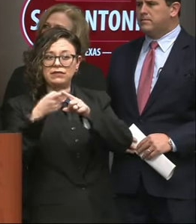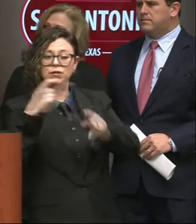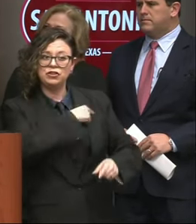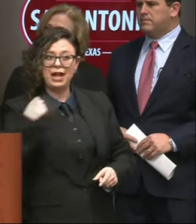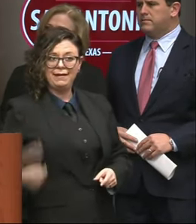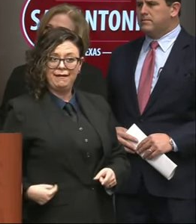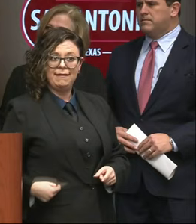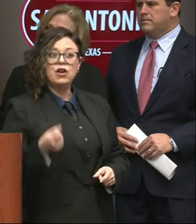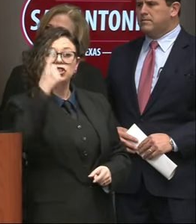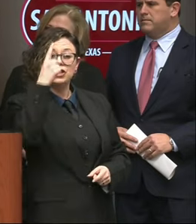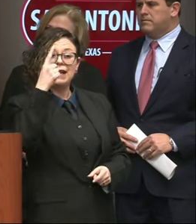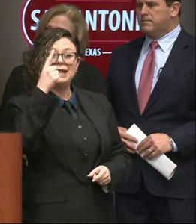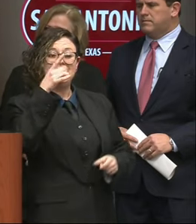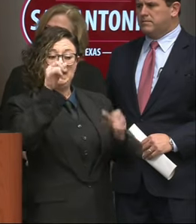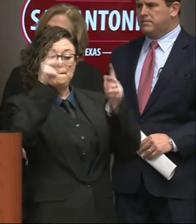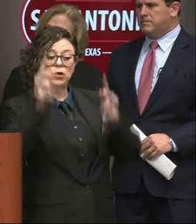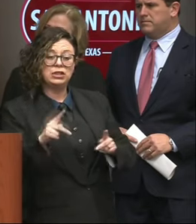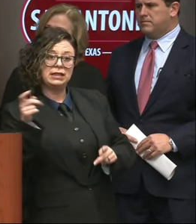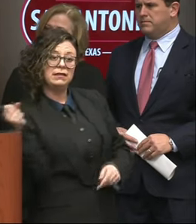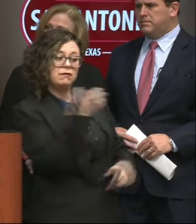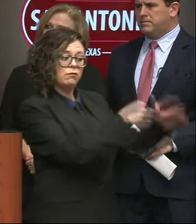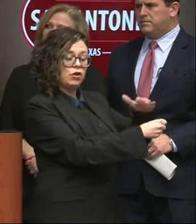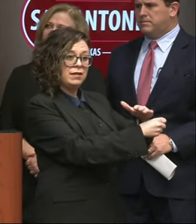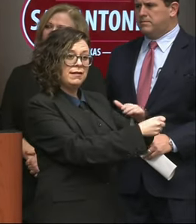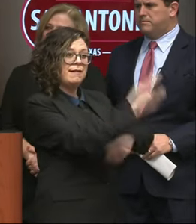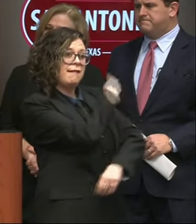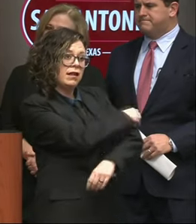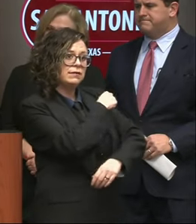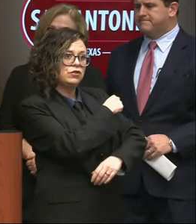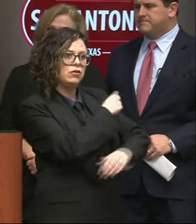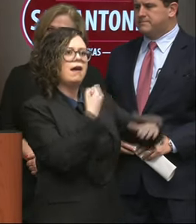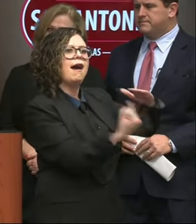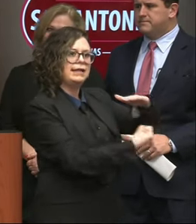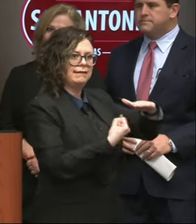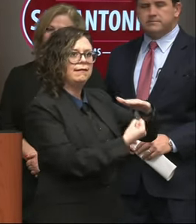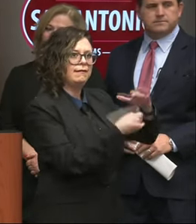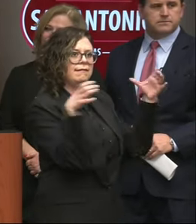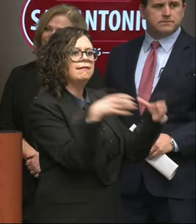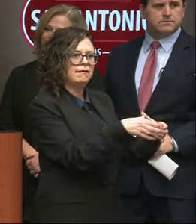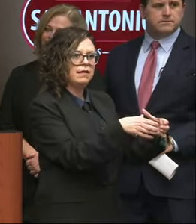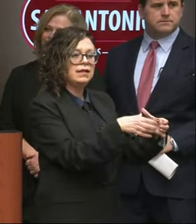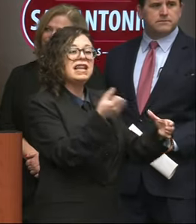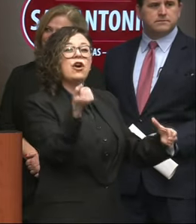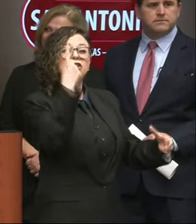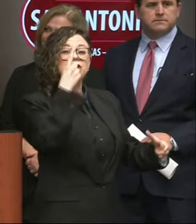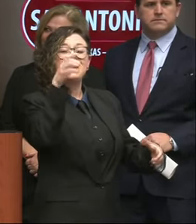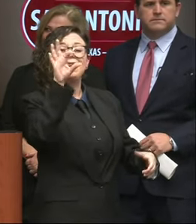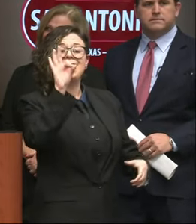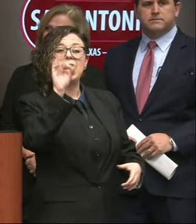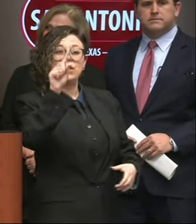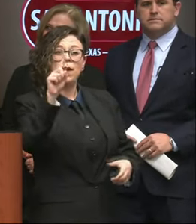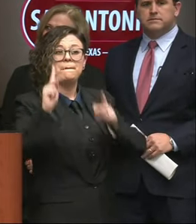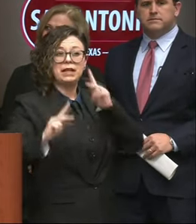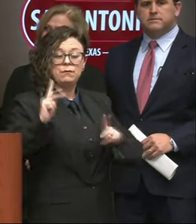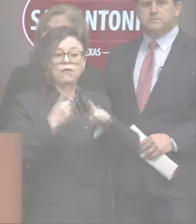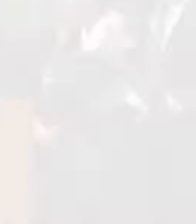isolation in a local hospital. Of the 91 passengers at Lackland, this is the only patient with